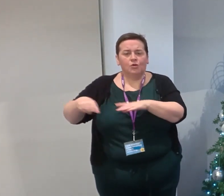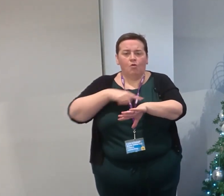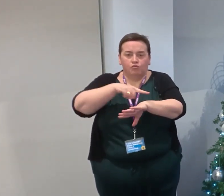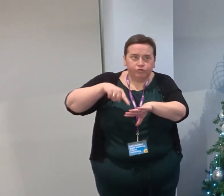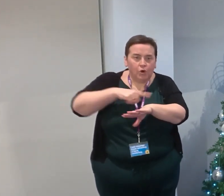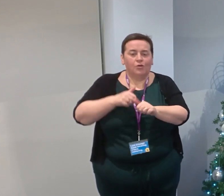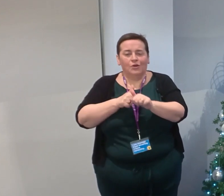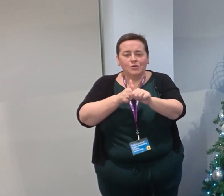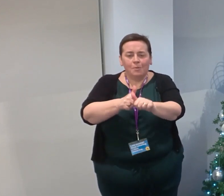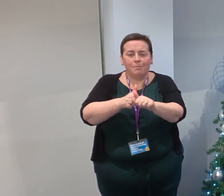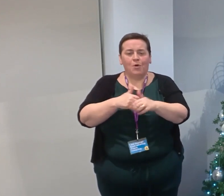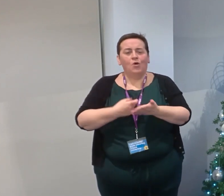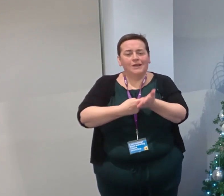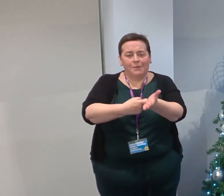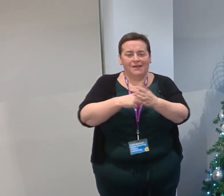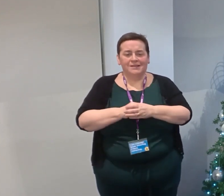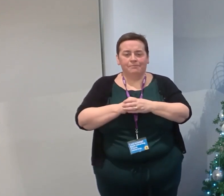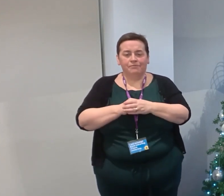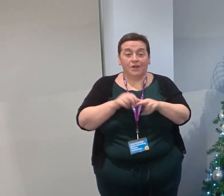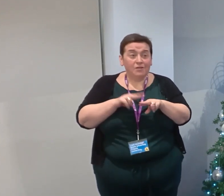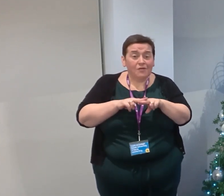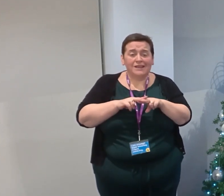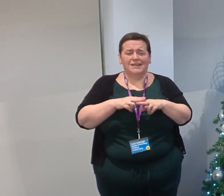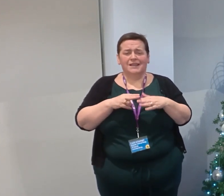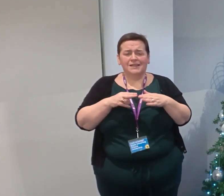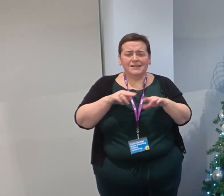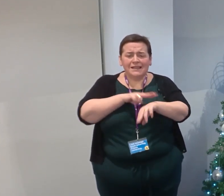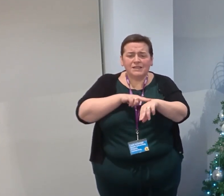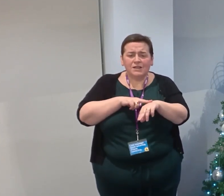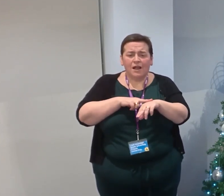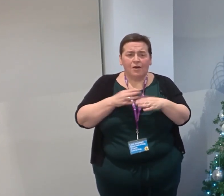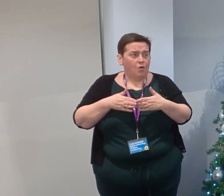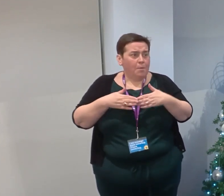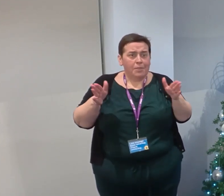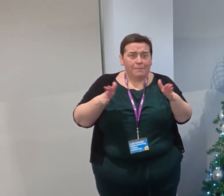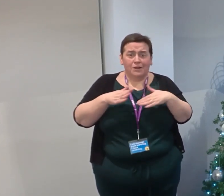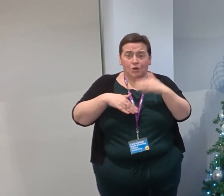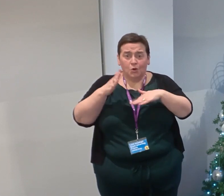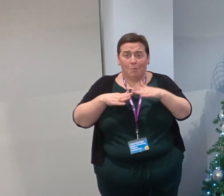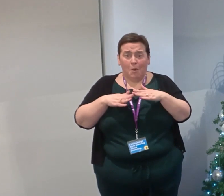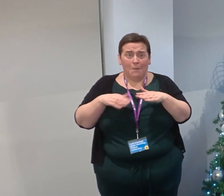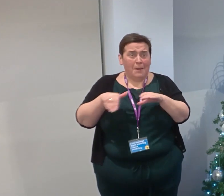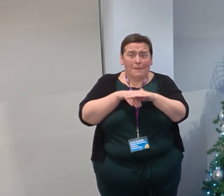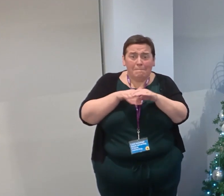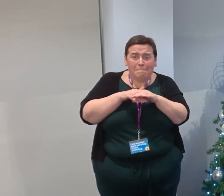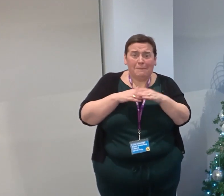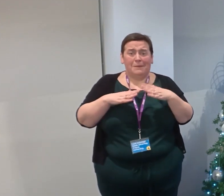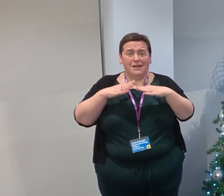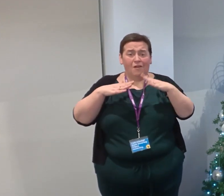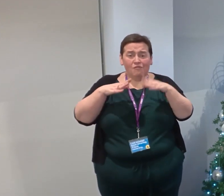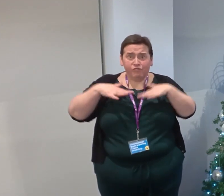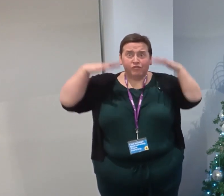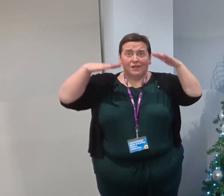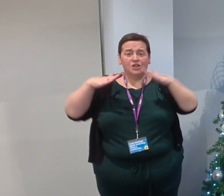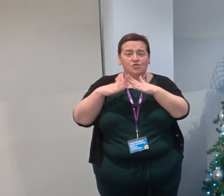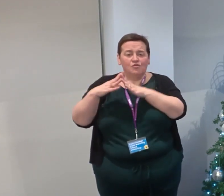support and advice. To our facilities staff who have kept the building running despite floods and roof issues. And